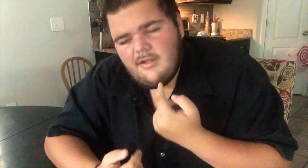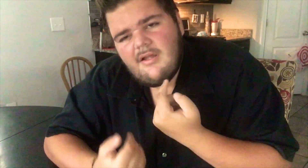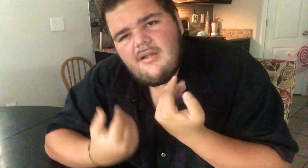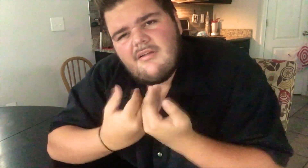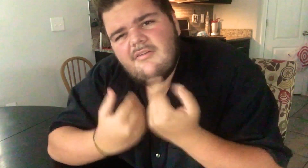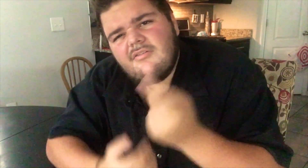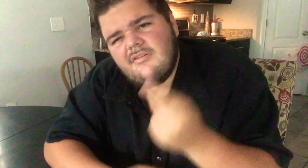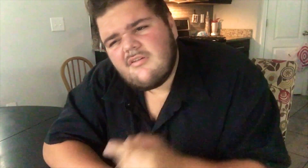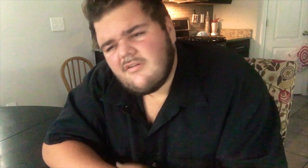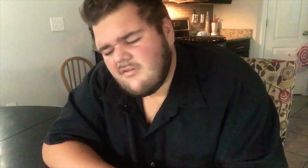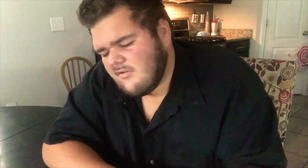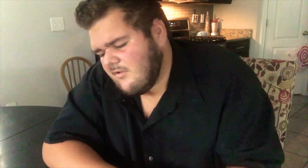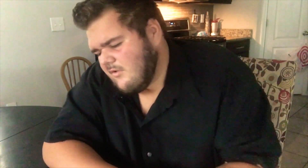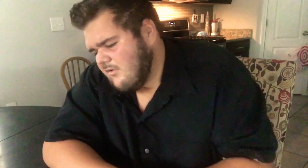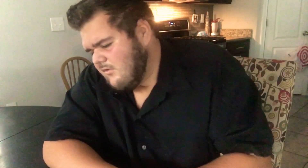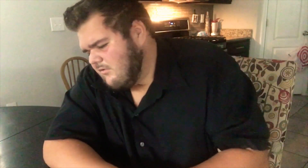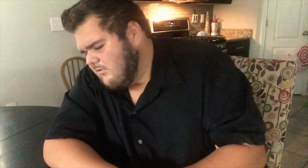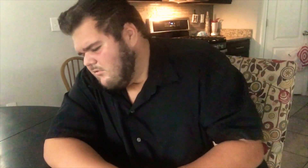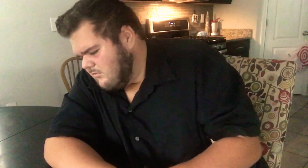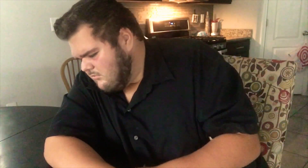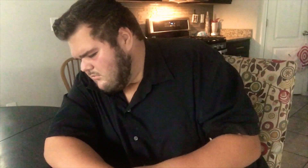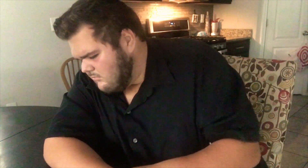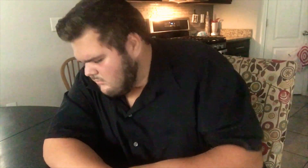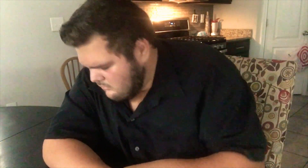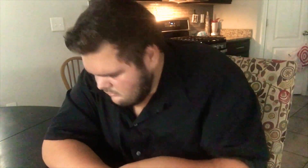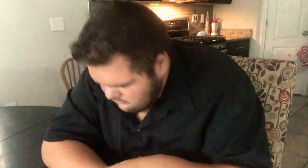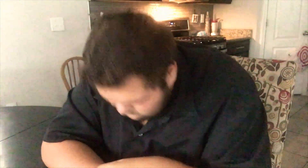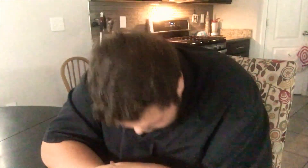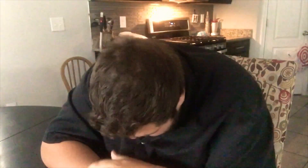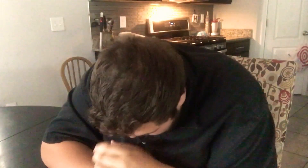keep you up tonight Tell me how do you You